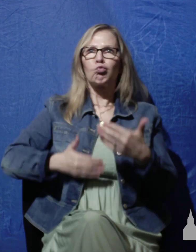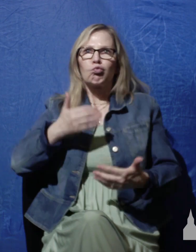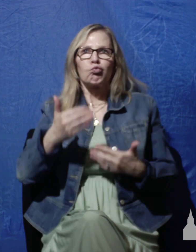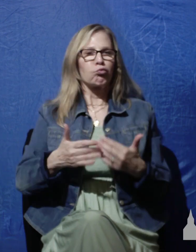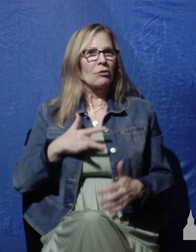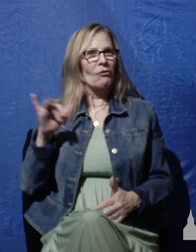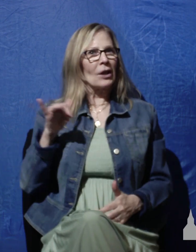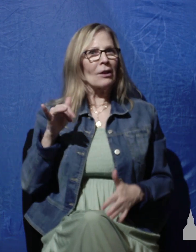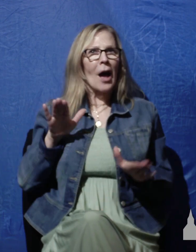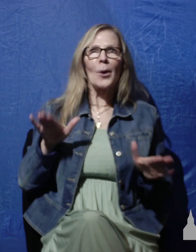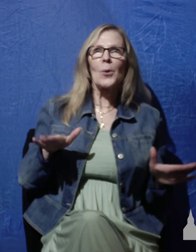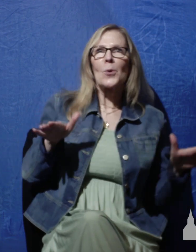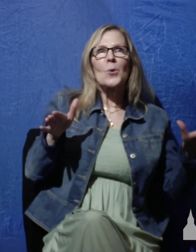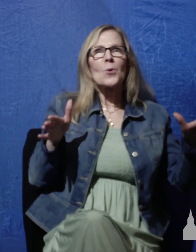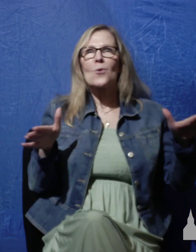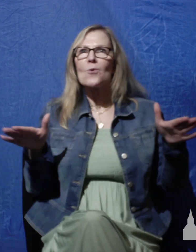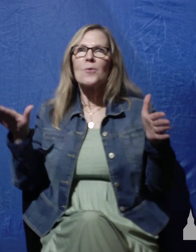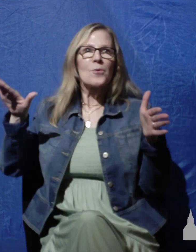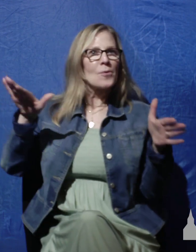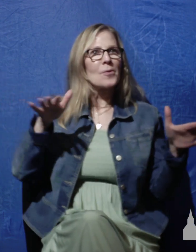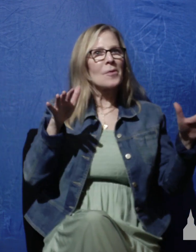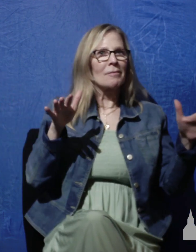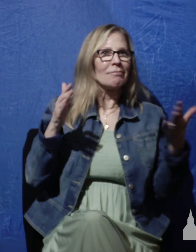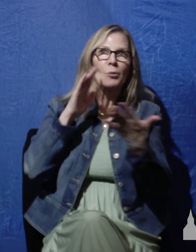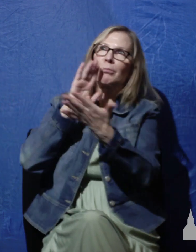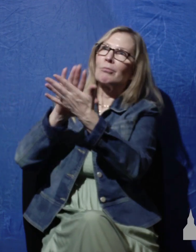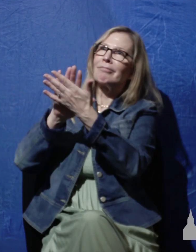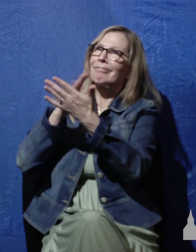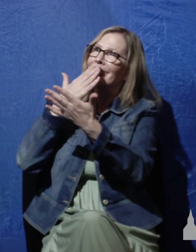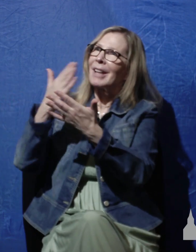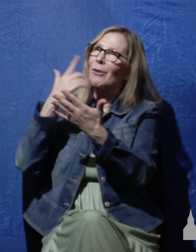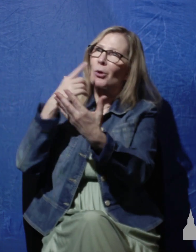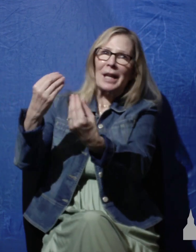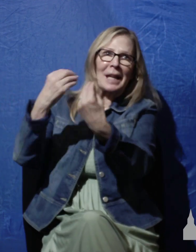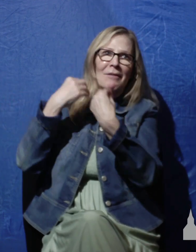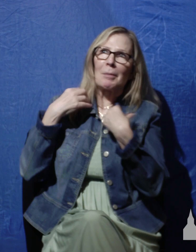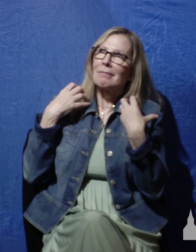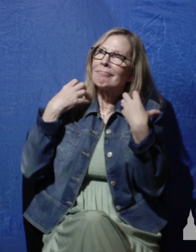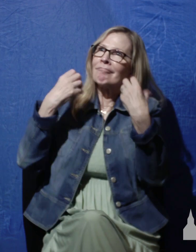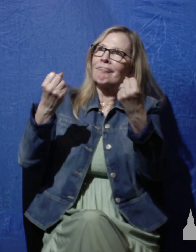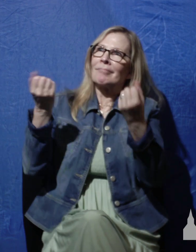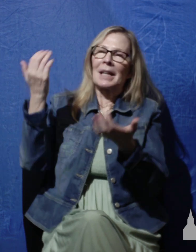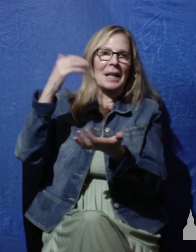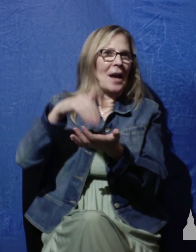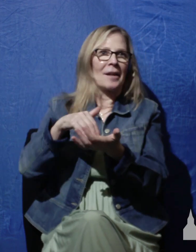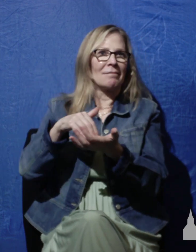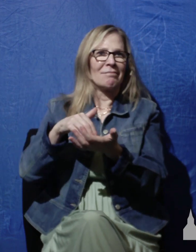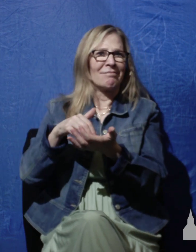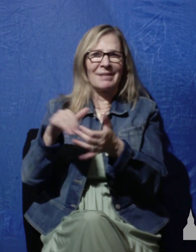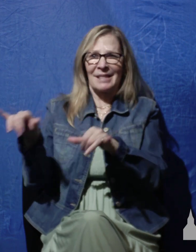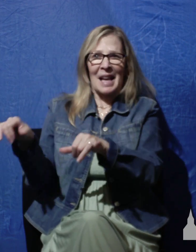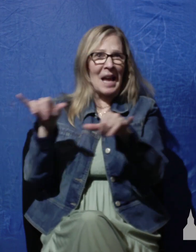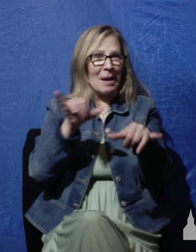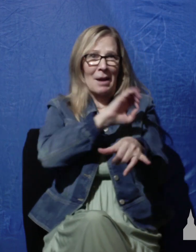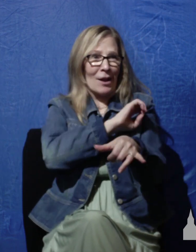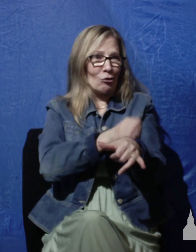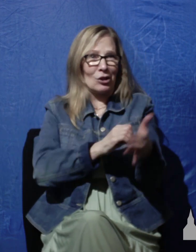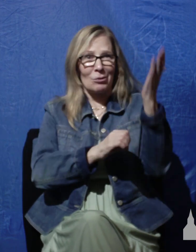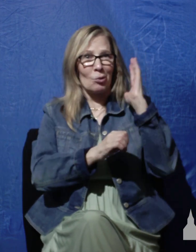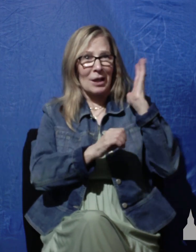soaring eagle so he's praising the Lord for renewing his strength because he still has some of the same energy he had when he was a young man